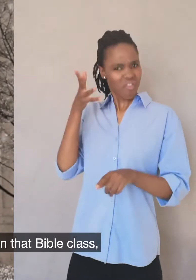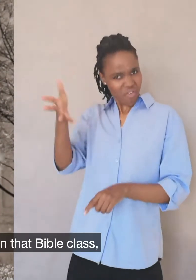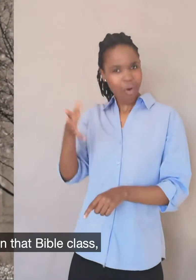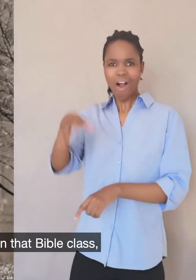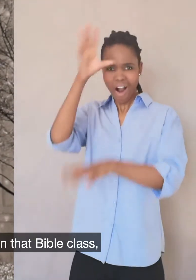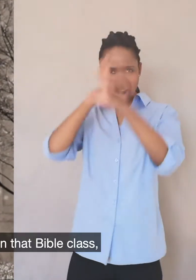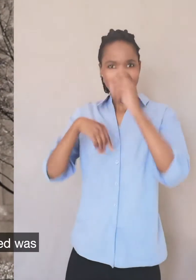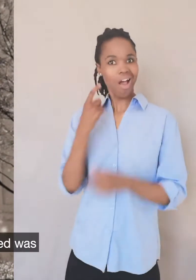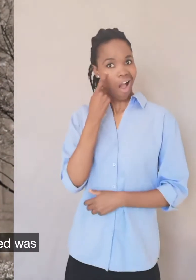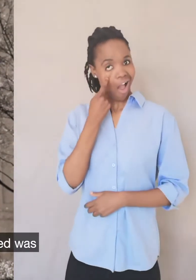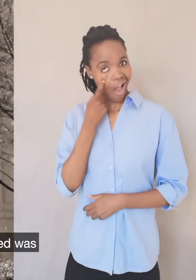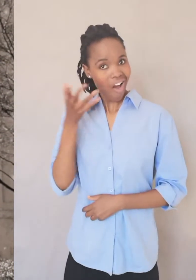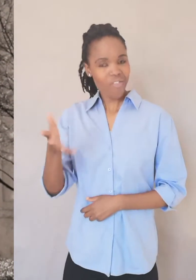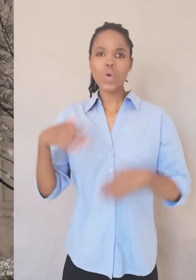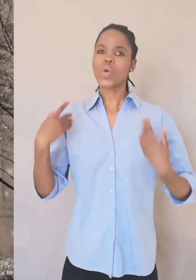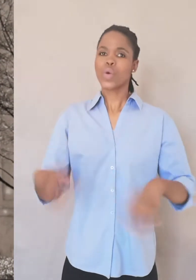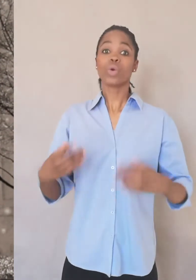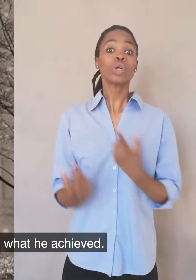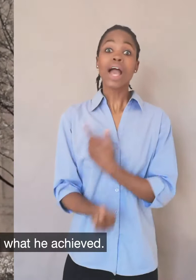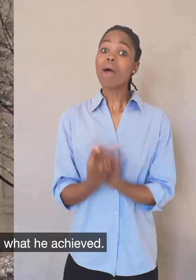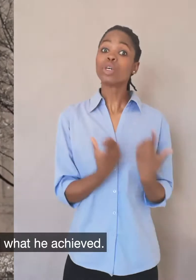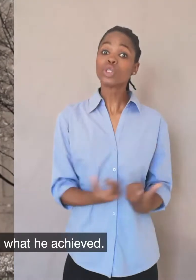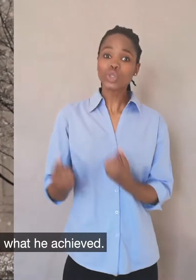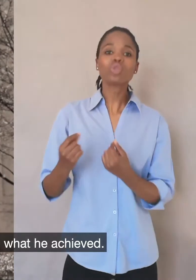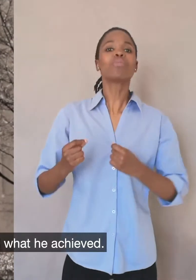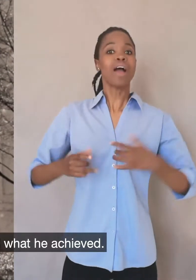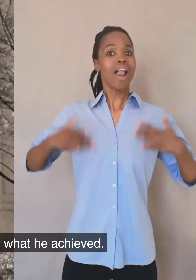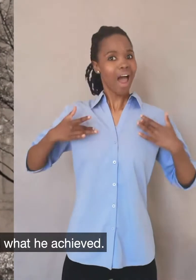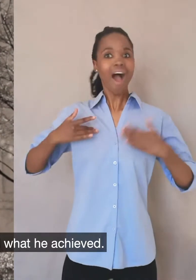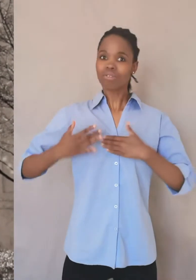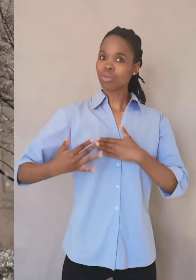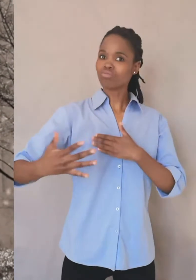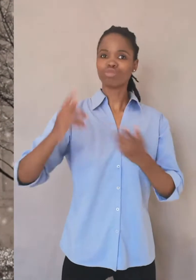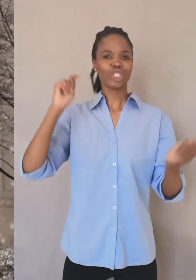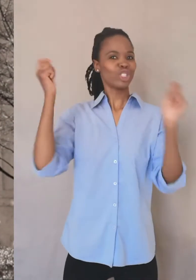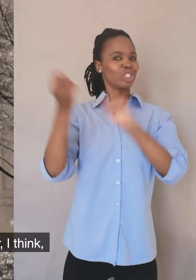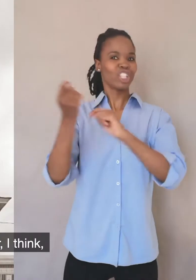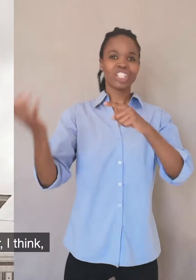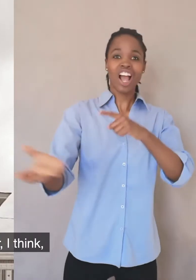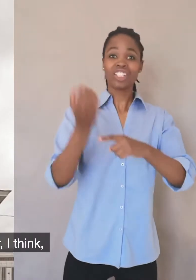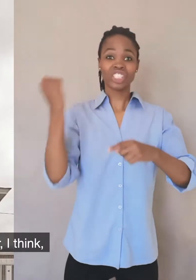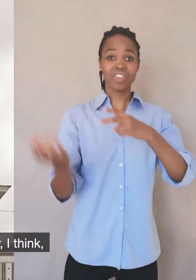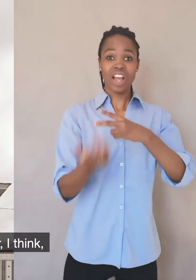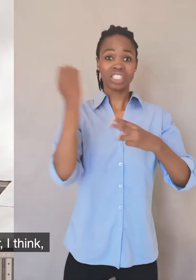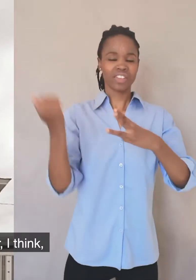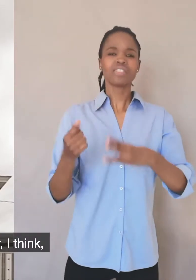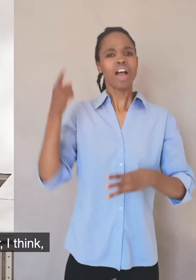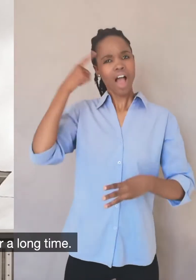be in that Bible class. mean, what happened was completely transpired from there onwards and what he achieved. He was in the choir, I think, at